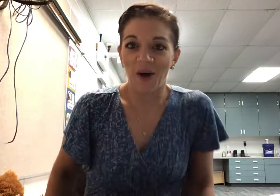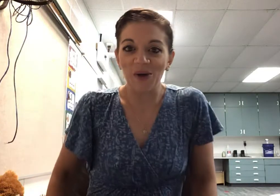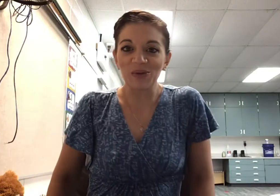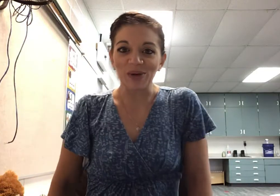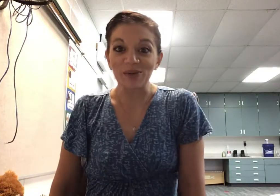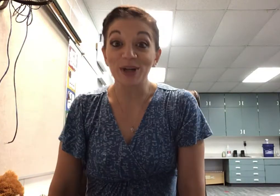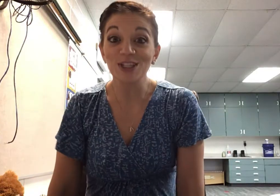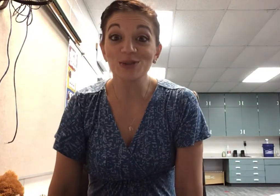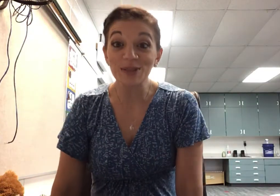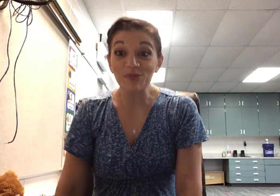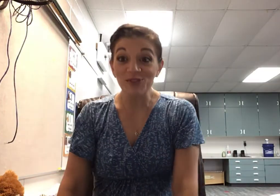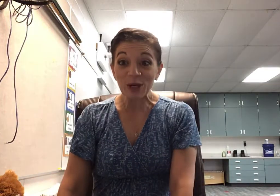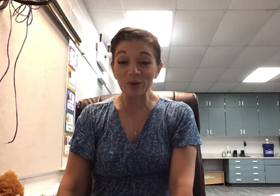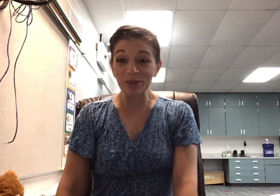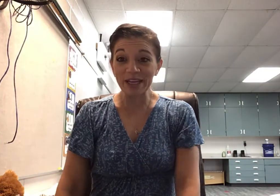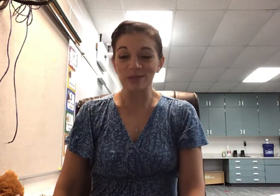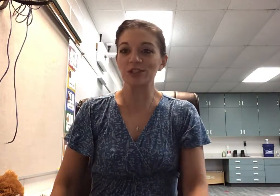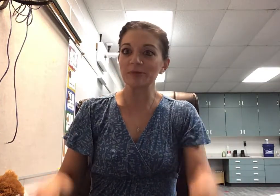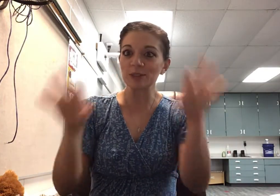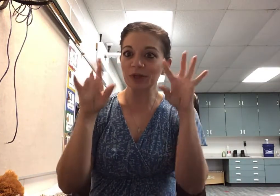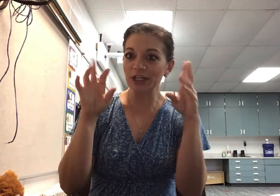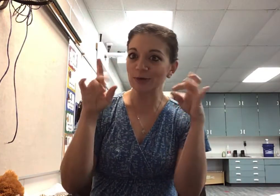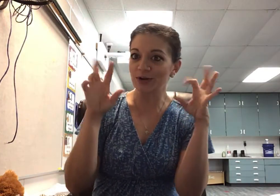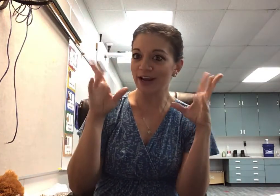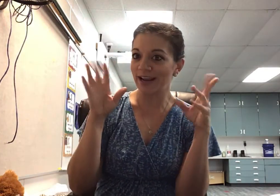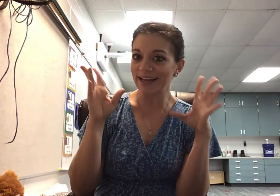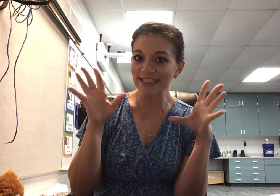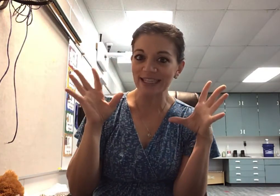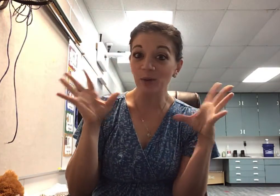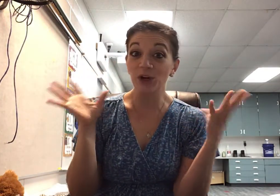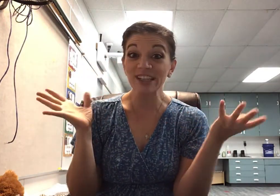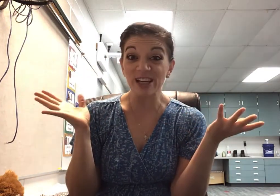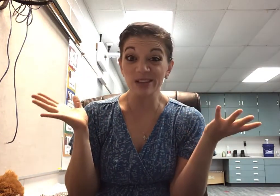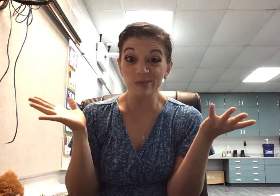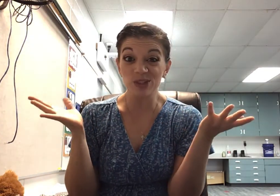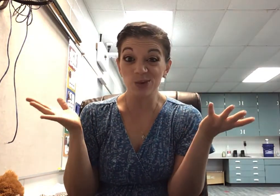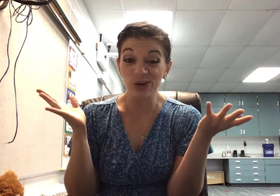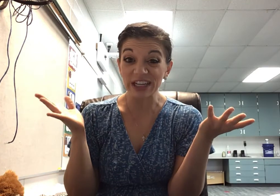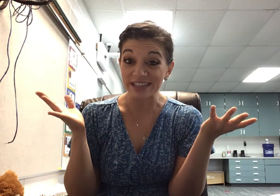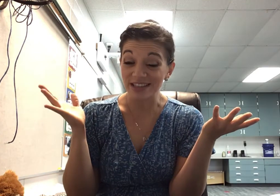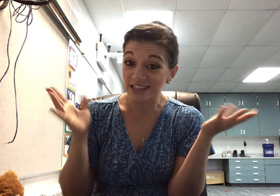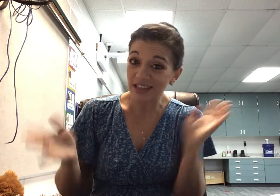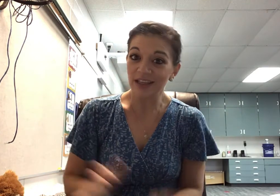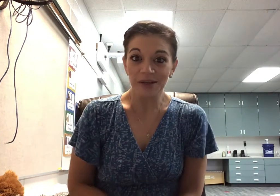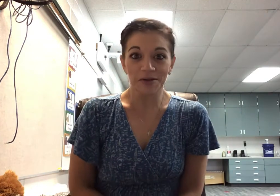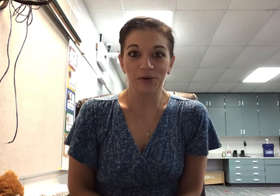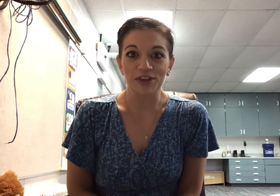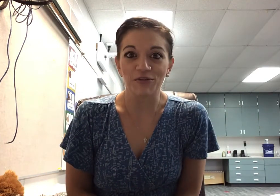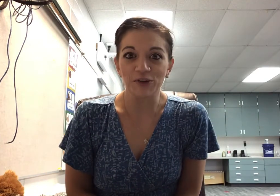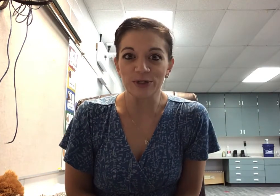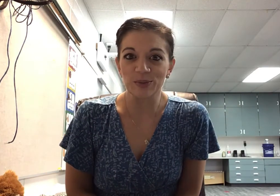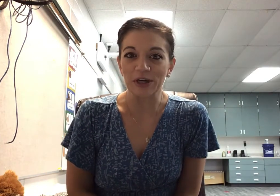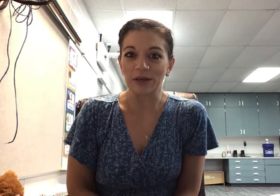All right we're gonna do some finger plays which means we're gonna use our hands and we're gonna tell some stories. All right the first one,